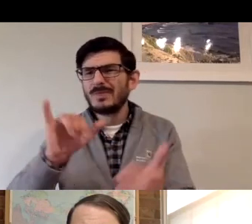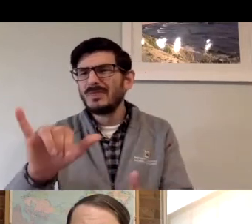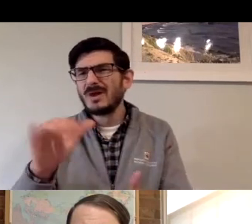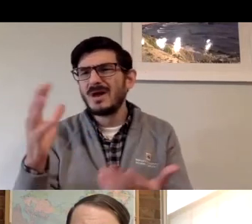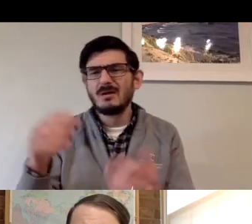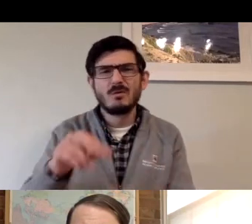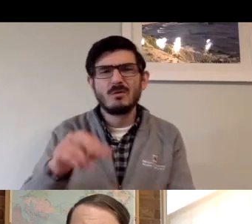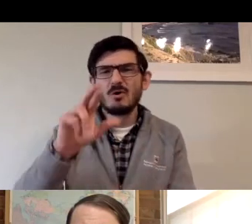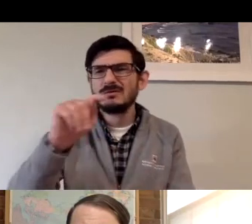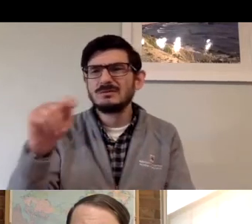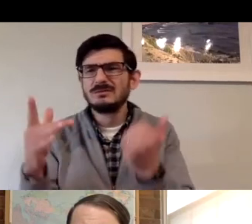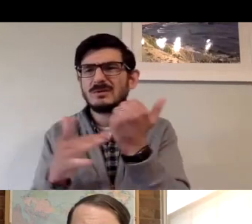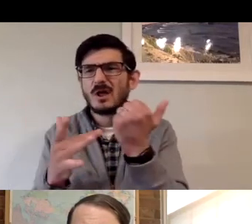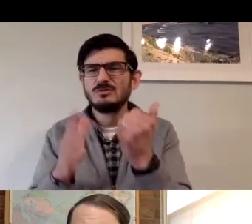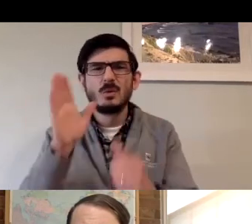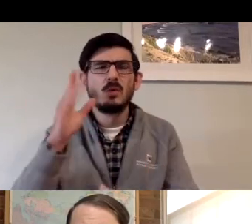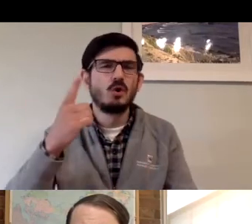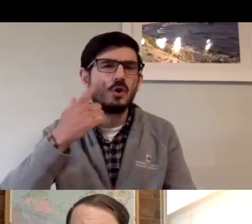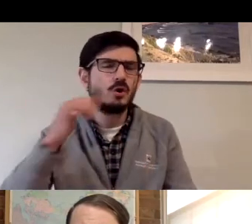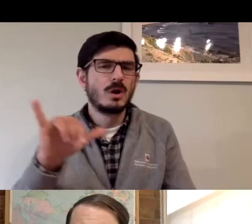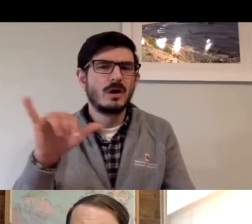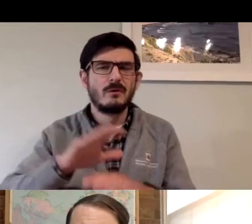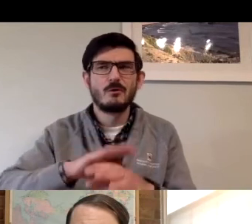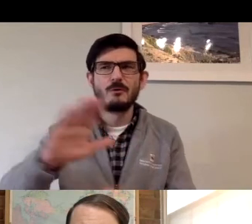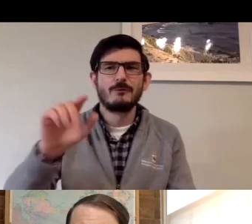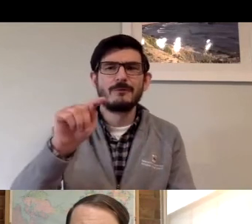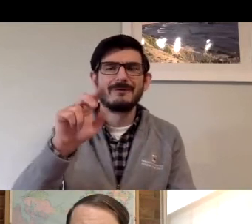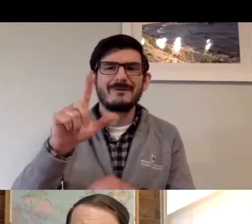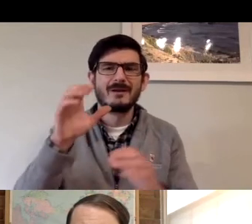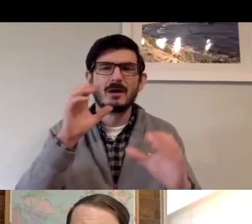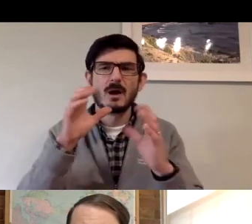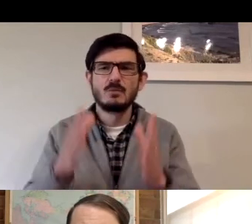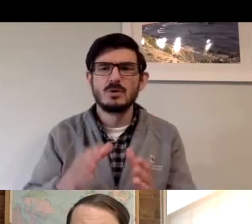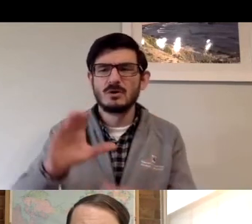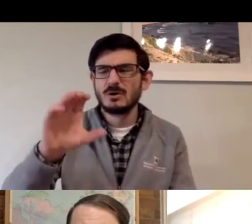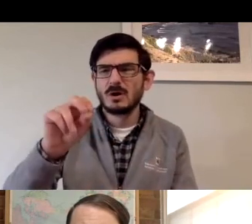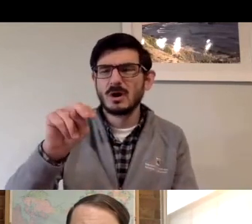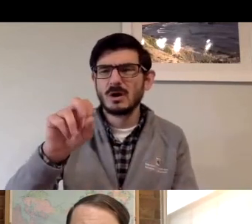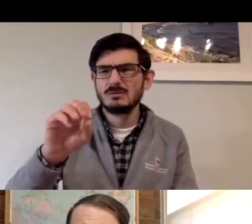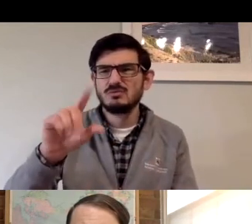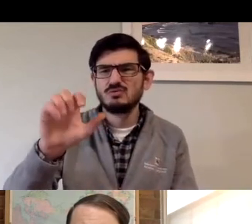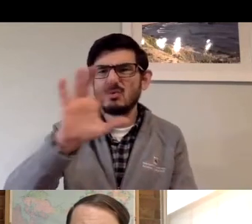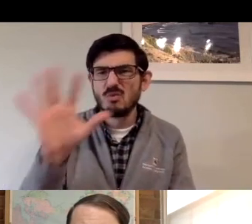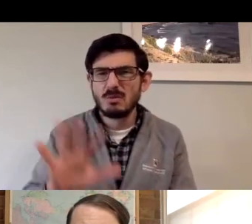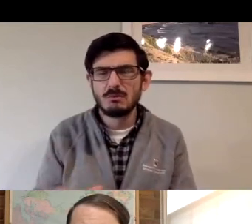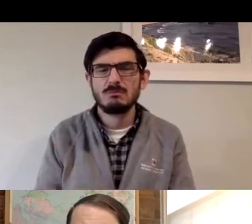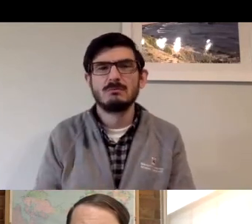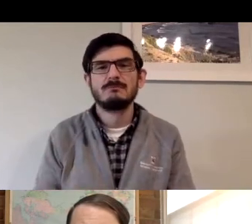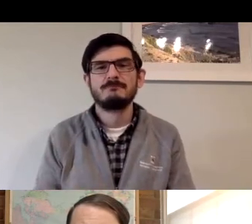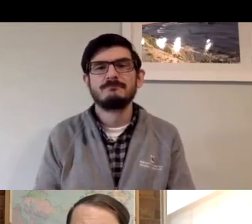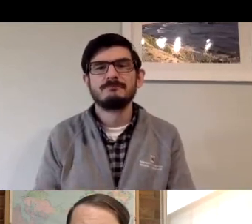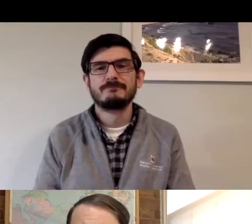telecommunications. People in the seats, people the technology stuff that they would need to know